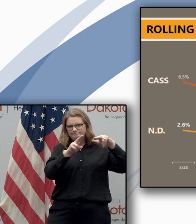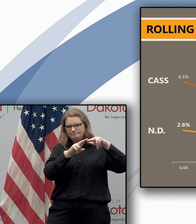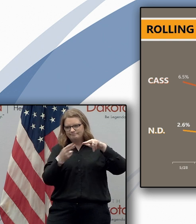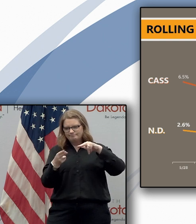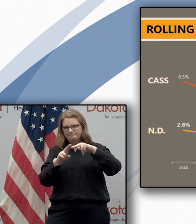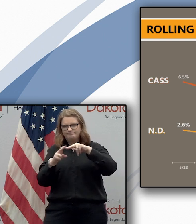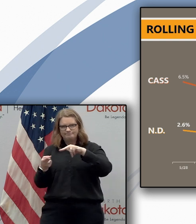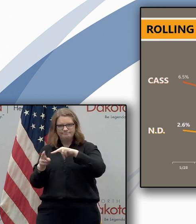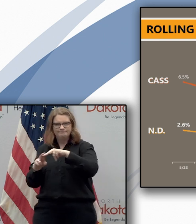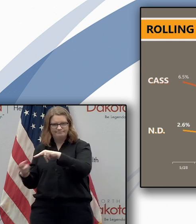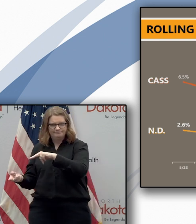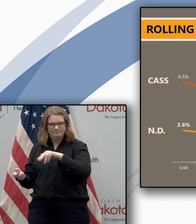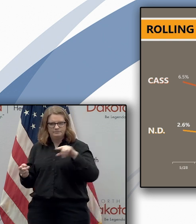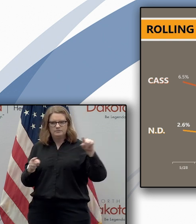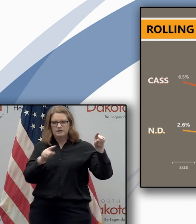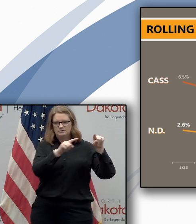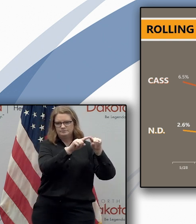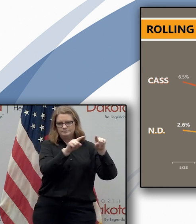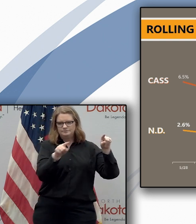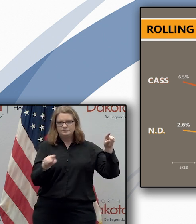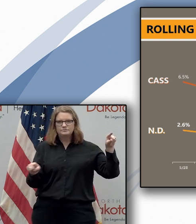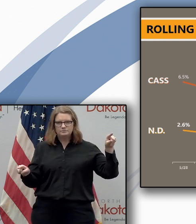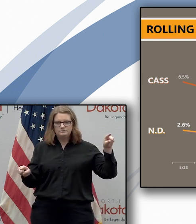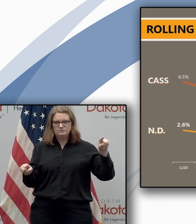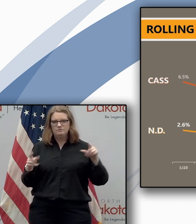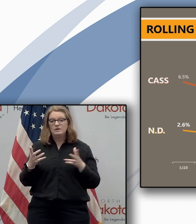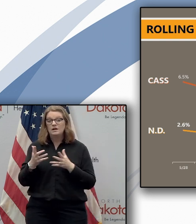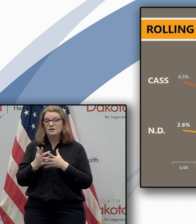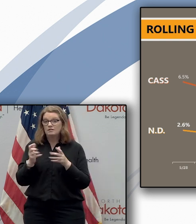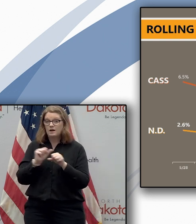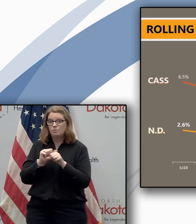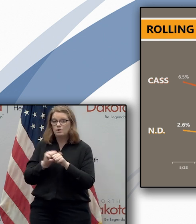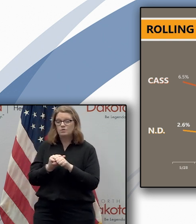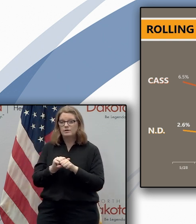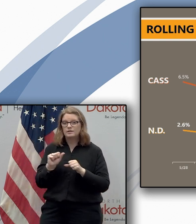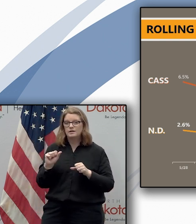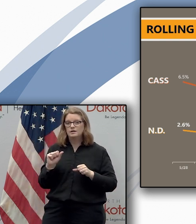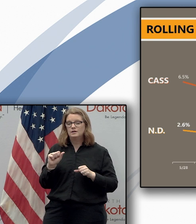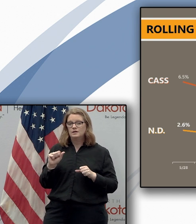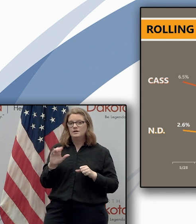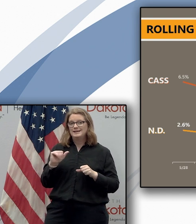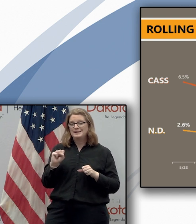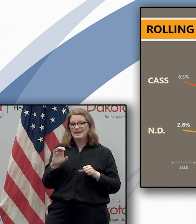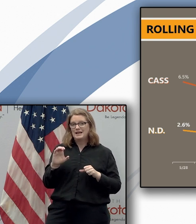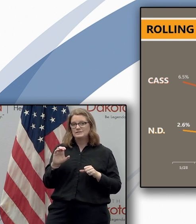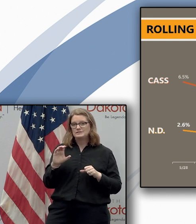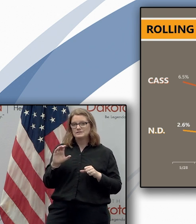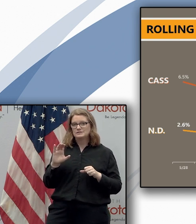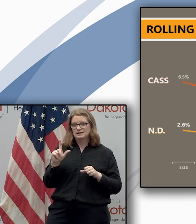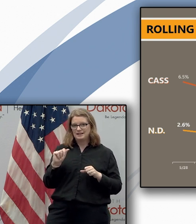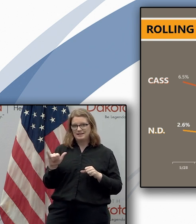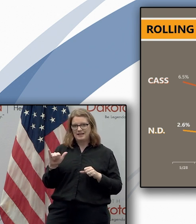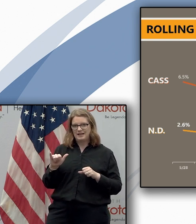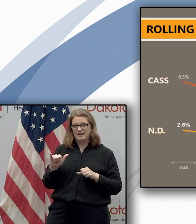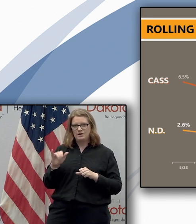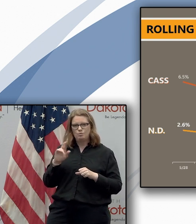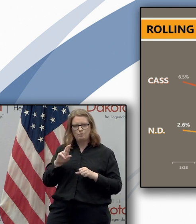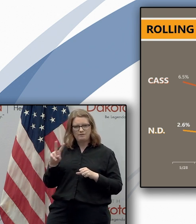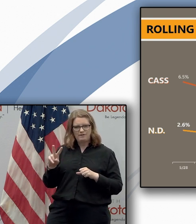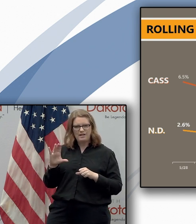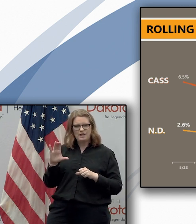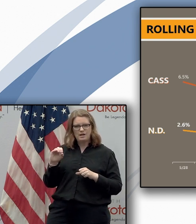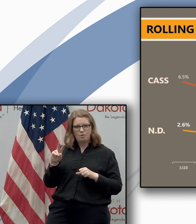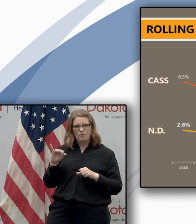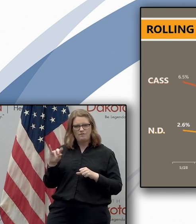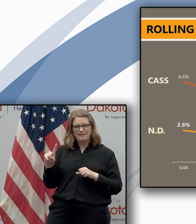we continue to do a lot of work with the cast uh or the cast clay the red river valley covet task force